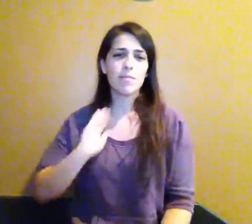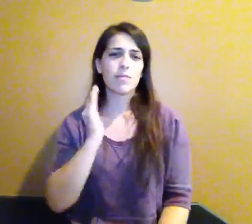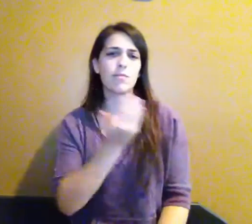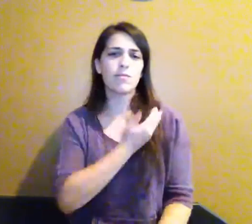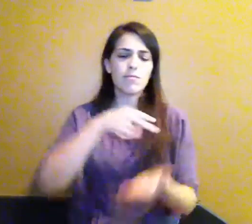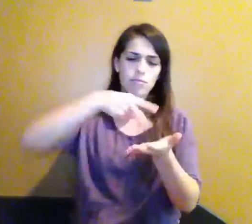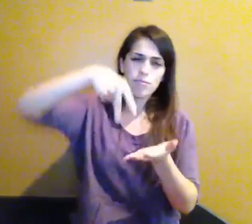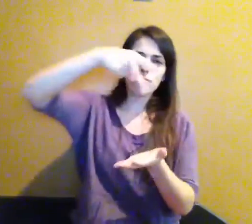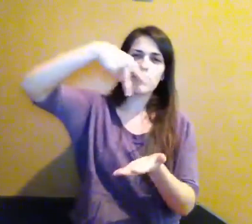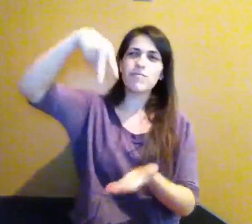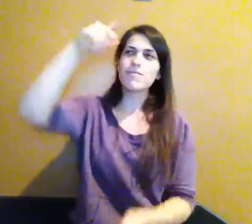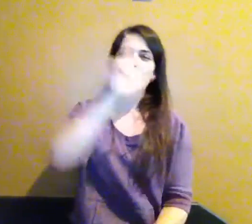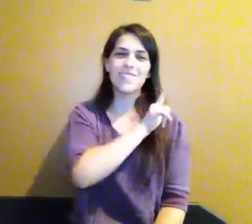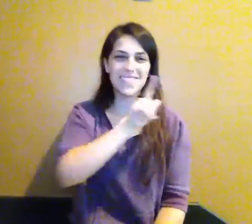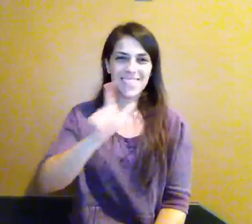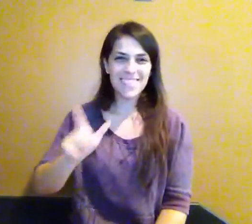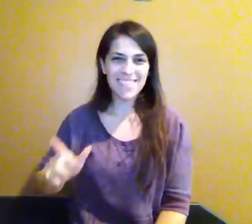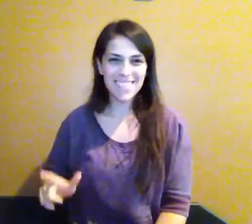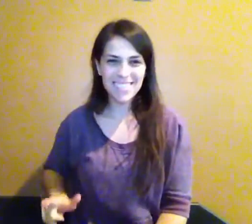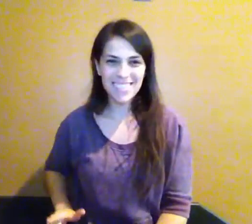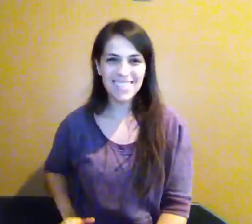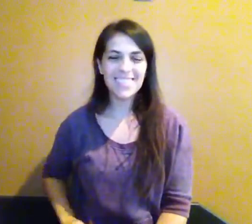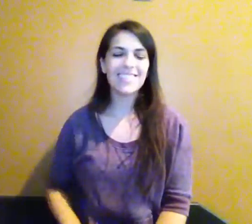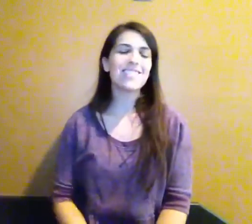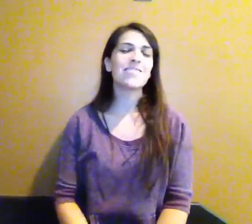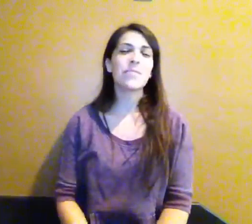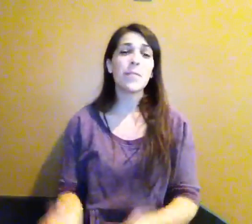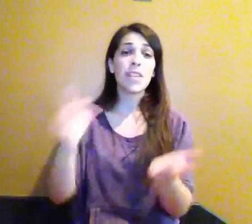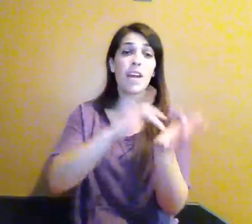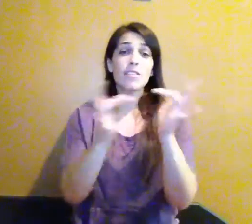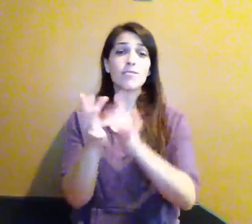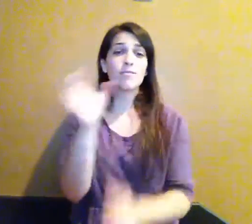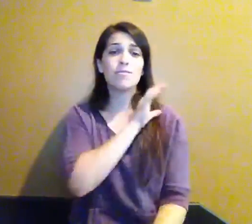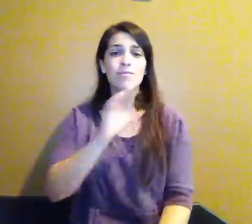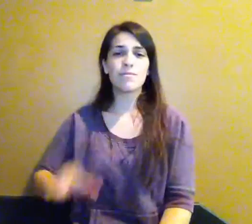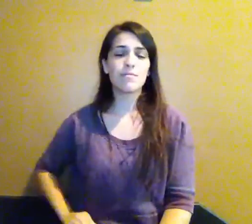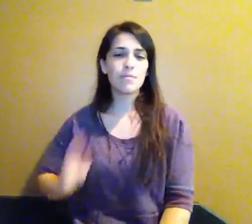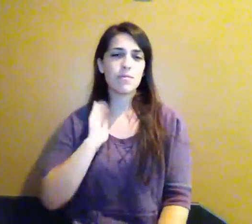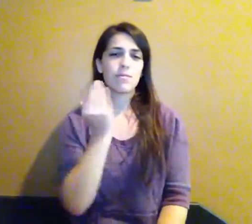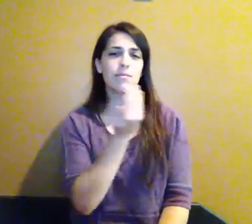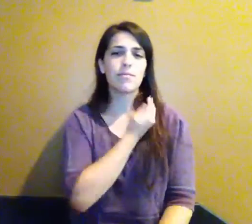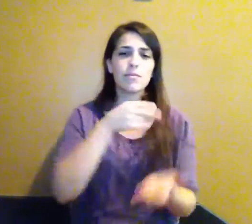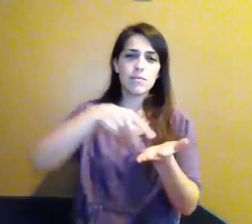our risen Lord Jesus Christ our